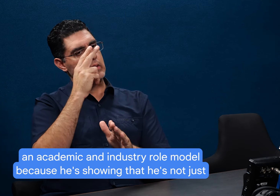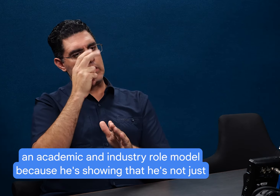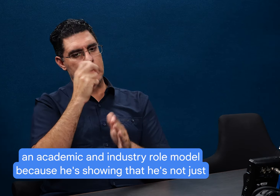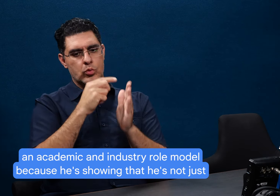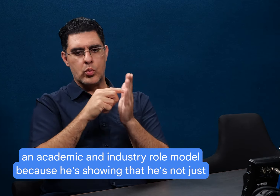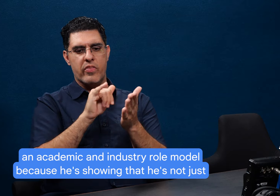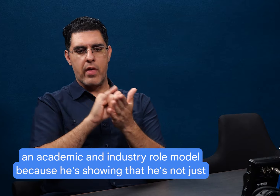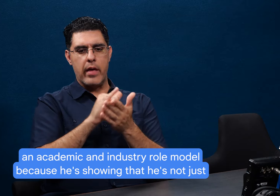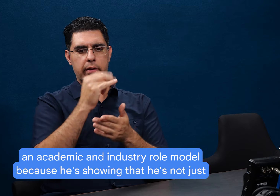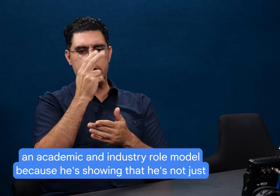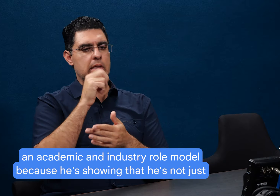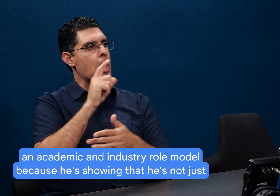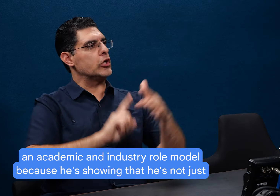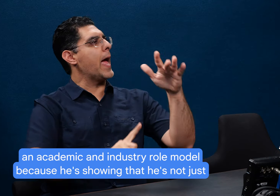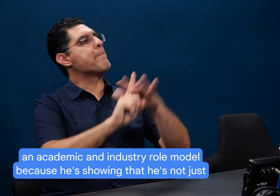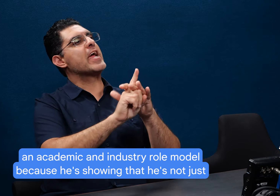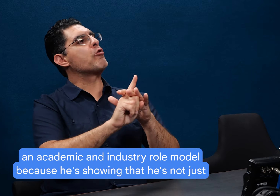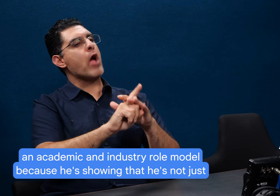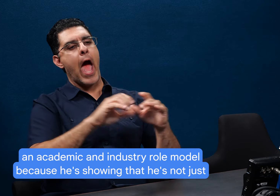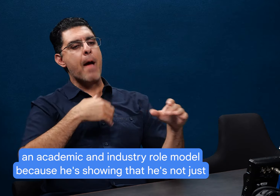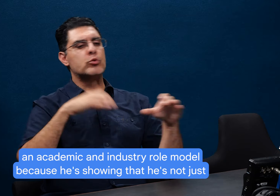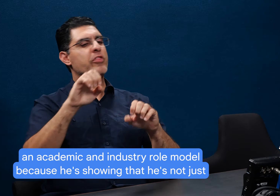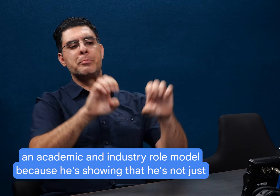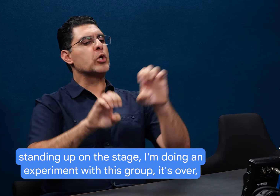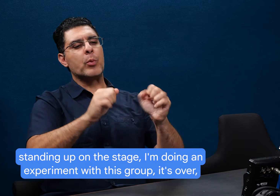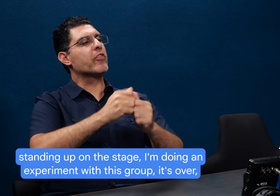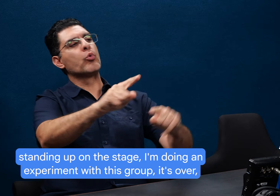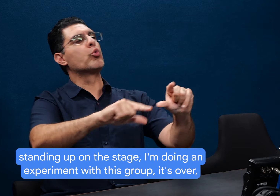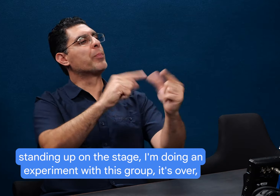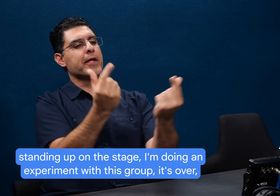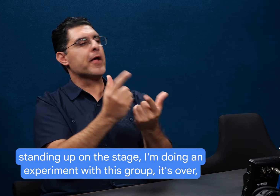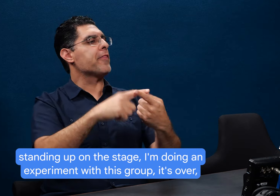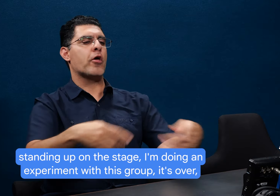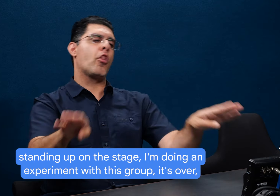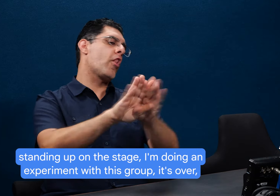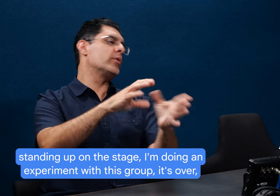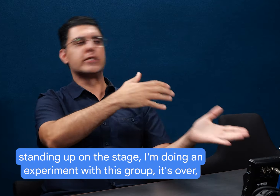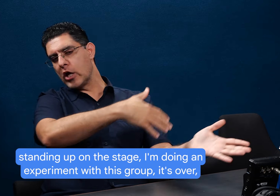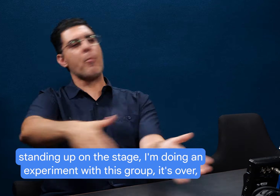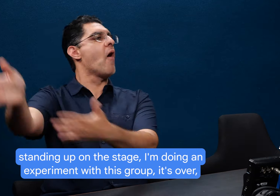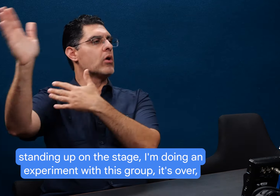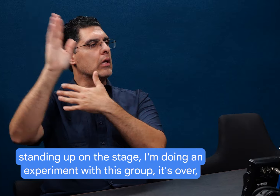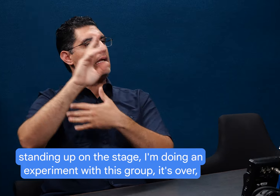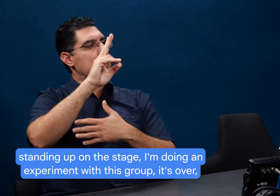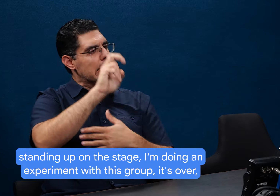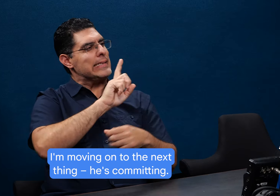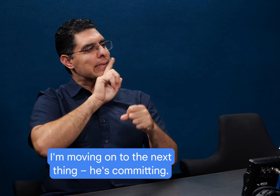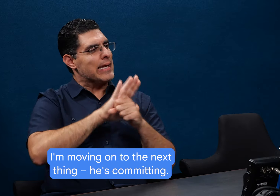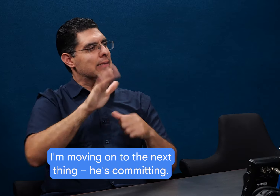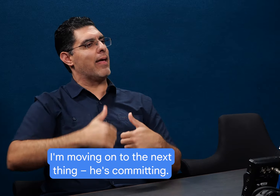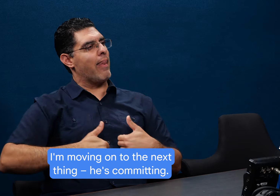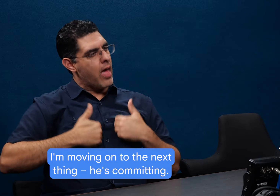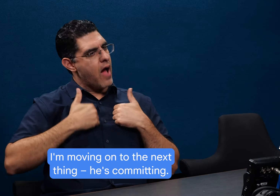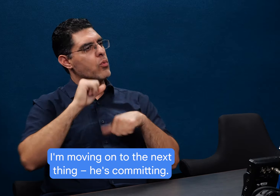an academic and industry role model because he's showing that he's not just standing up on the stage. I'm doing an experiment with this group. It's over.